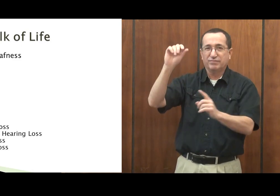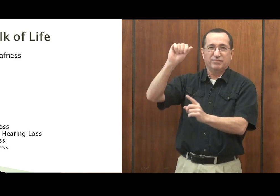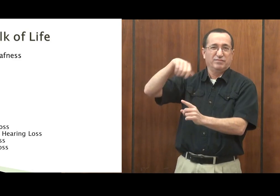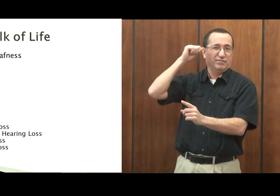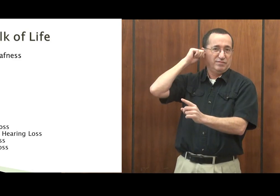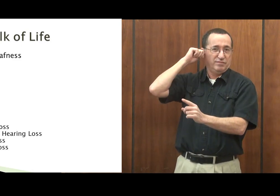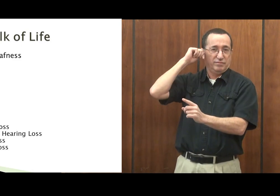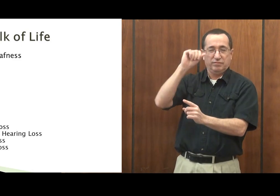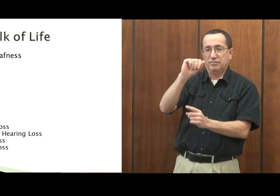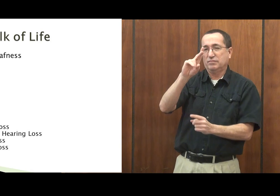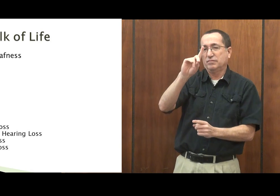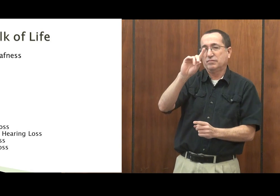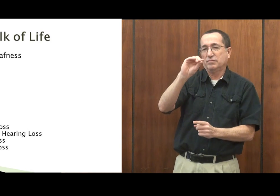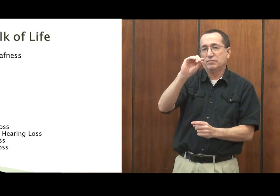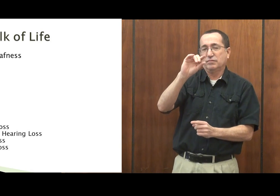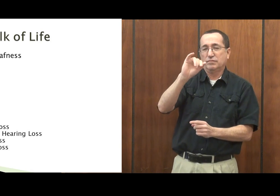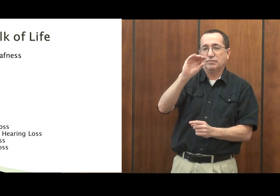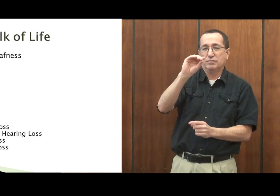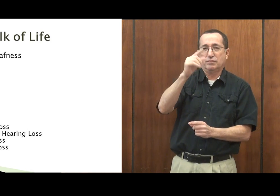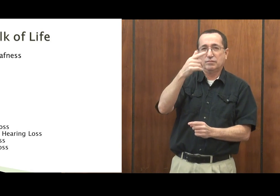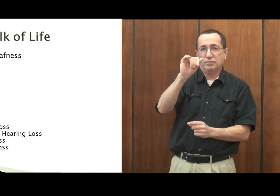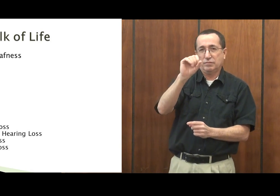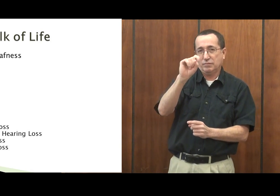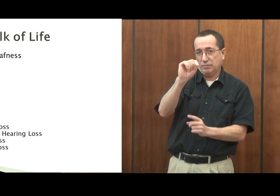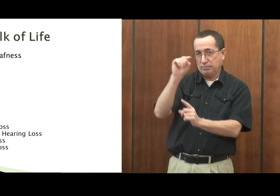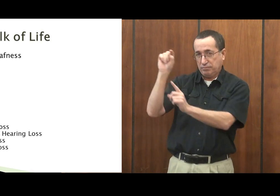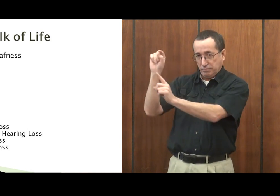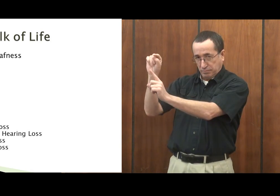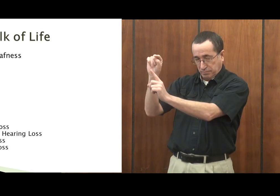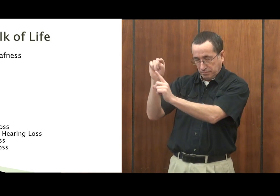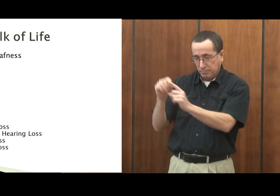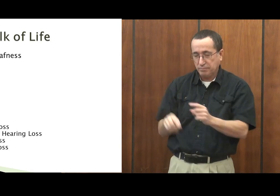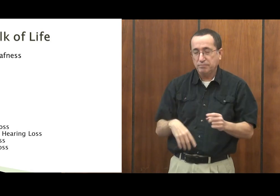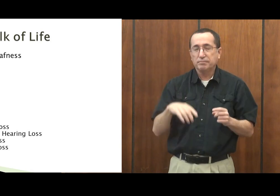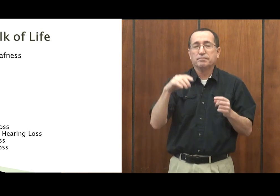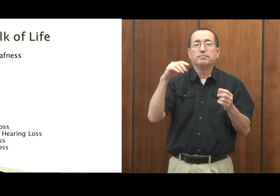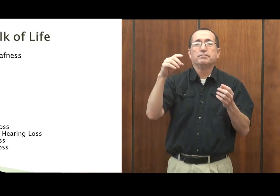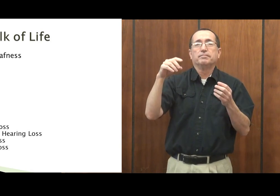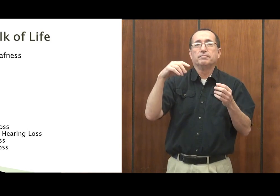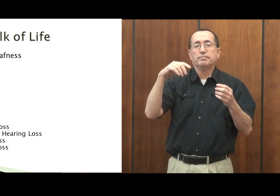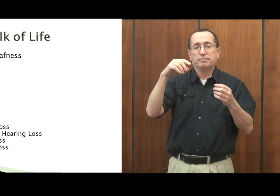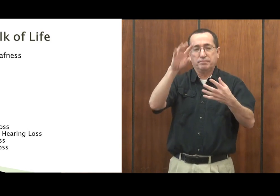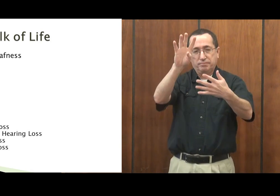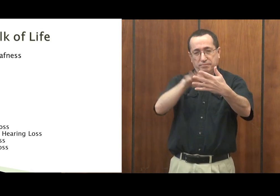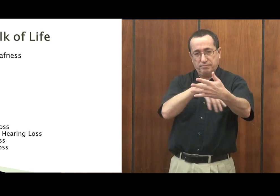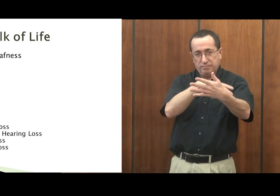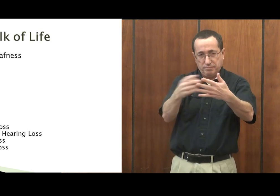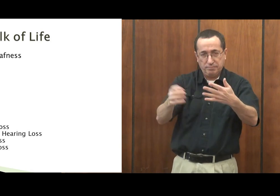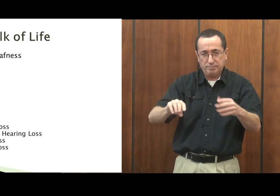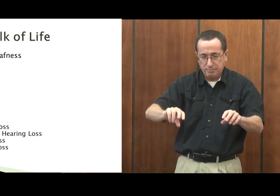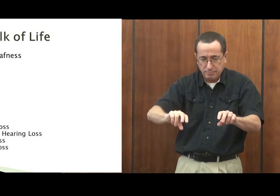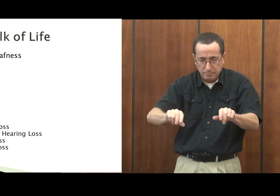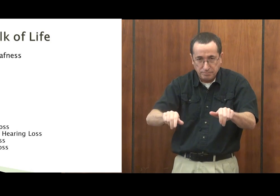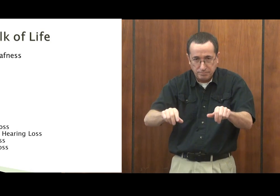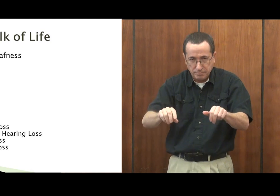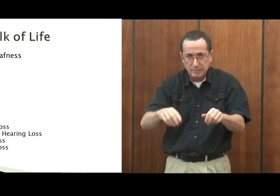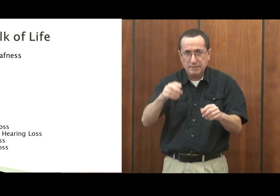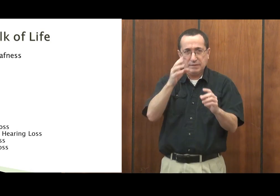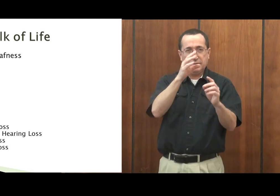hearing loss that the audiologists use. And they use the decibel system. So, when they do their